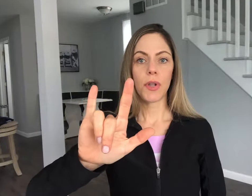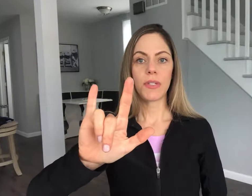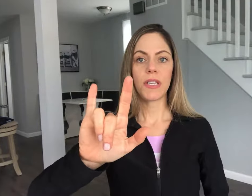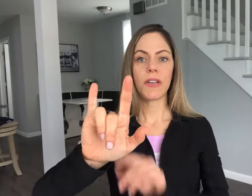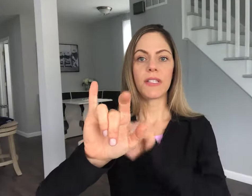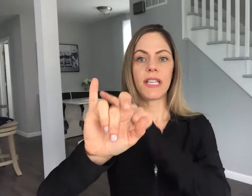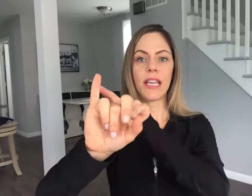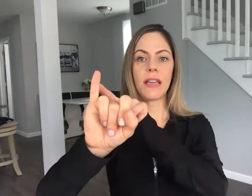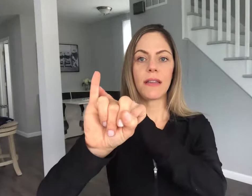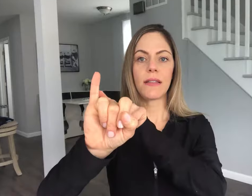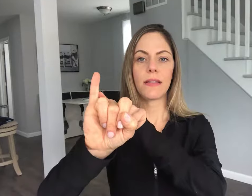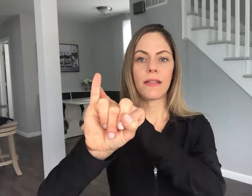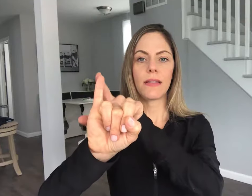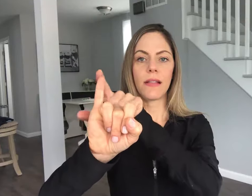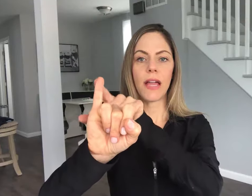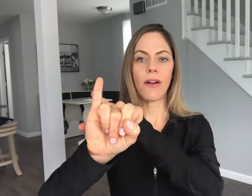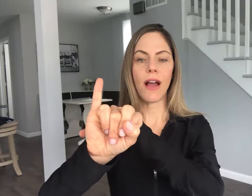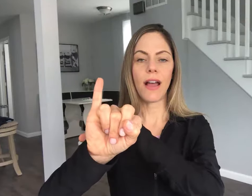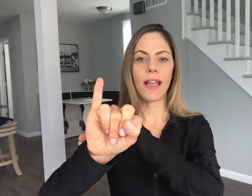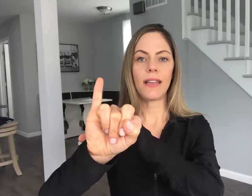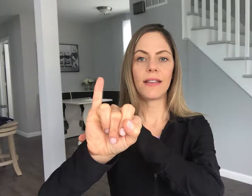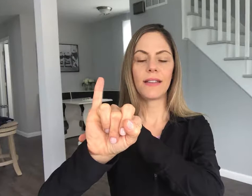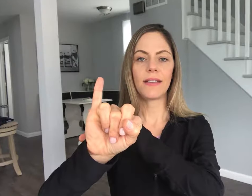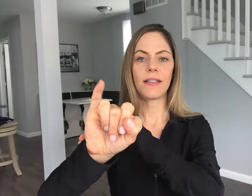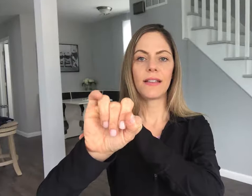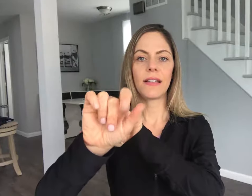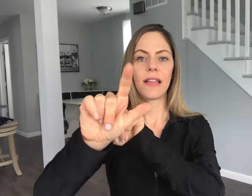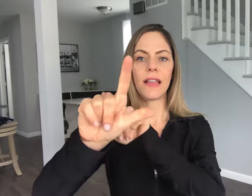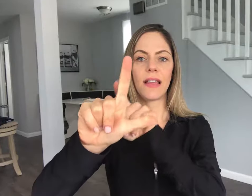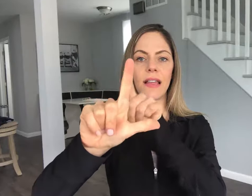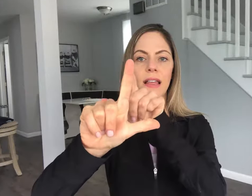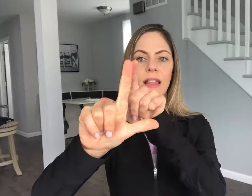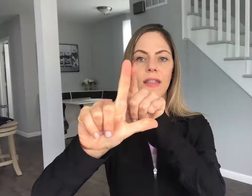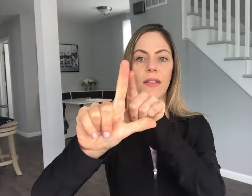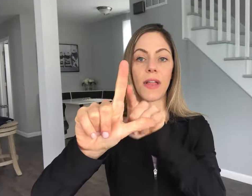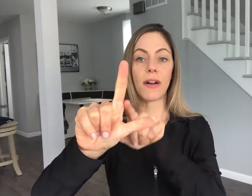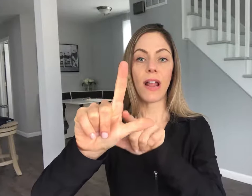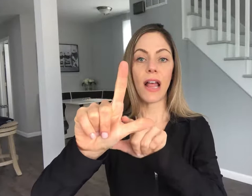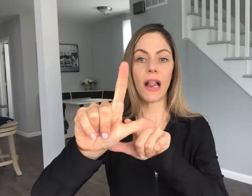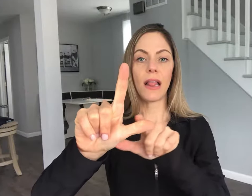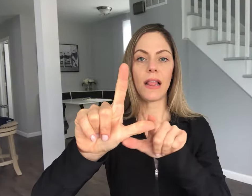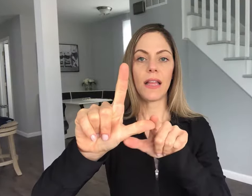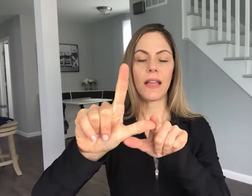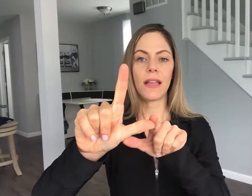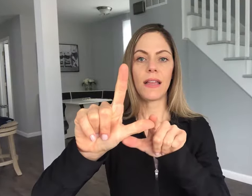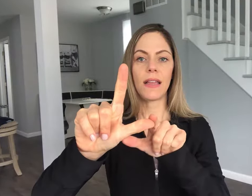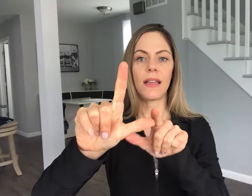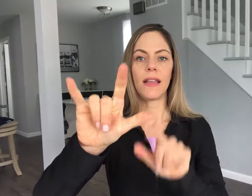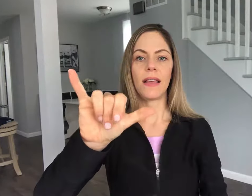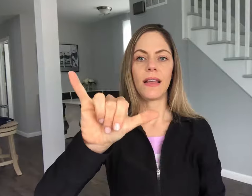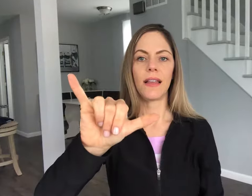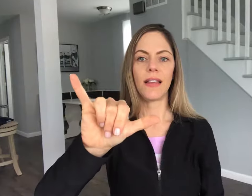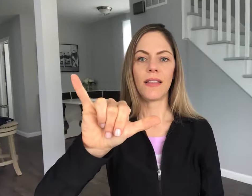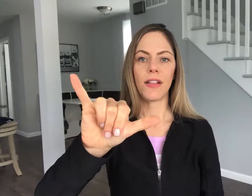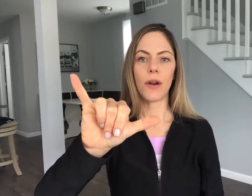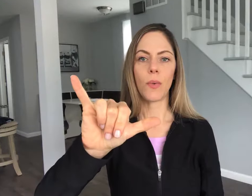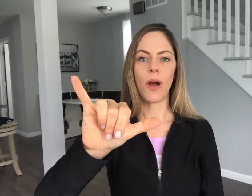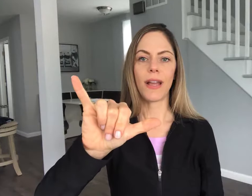closely you'll see the letter I the letter L and the letter Y